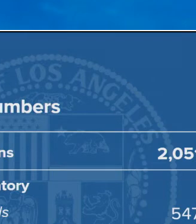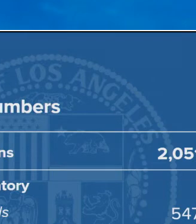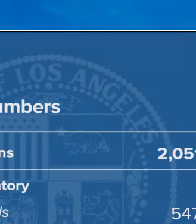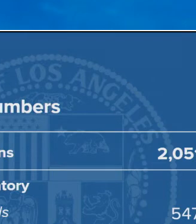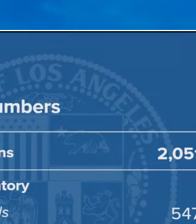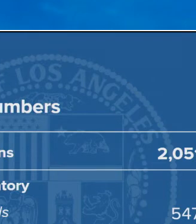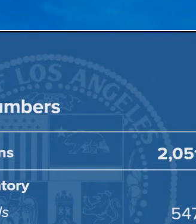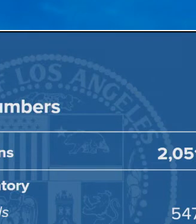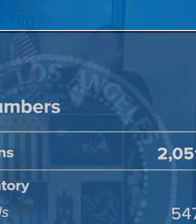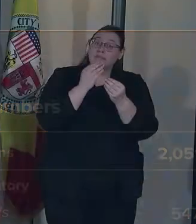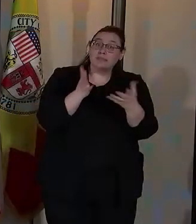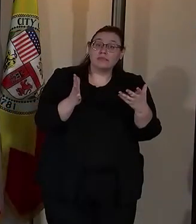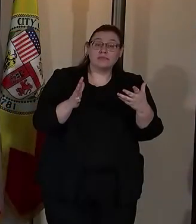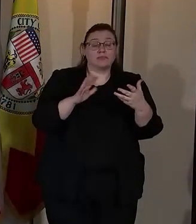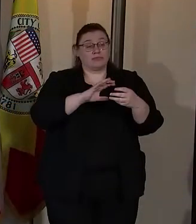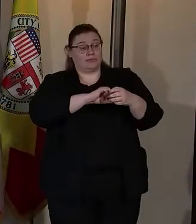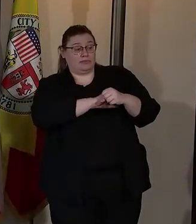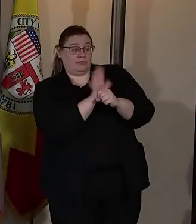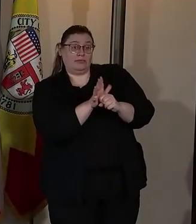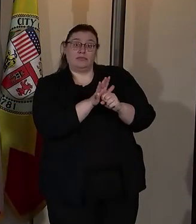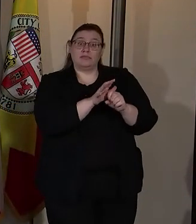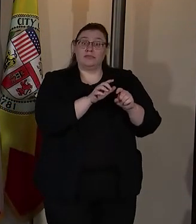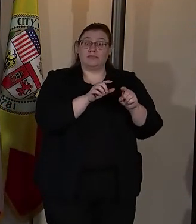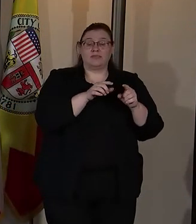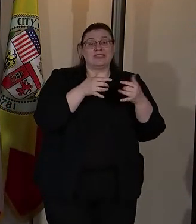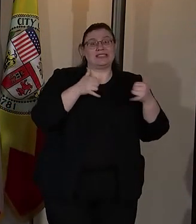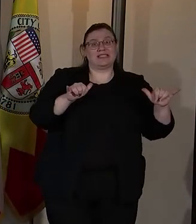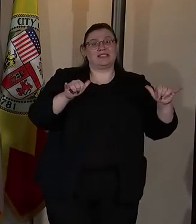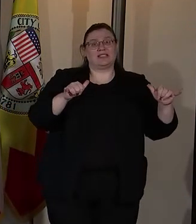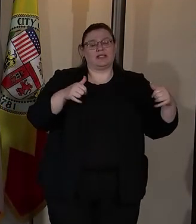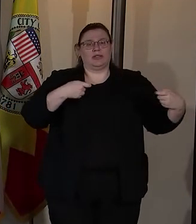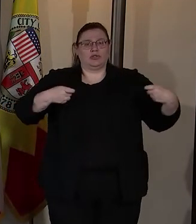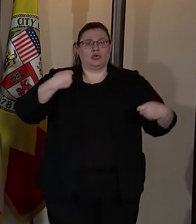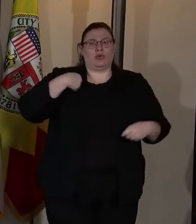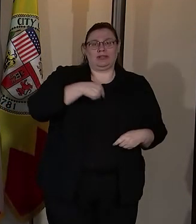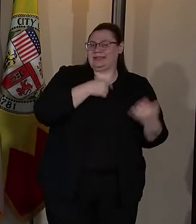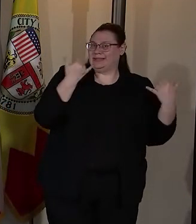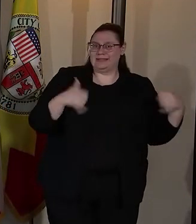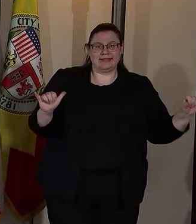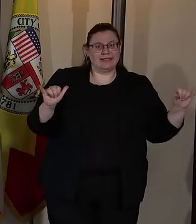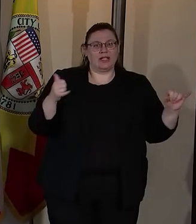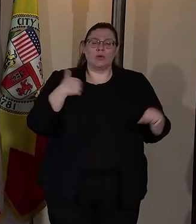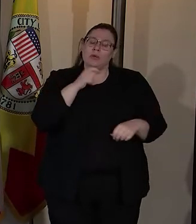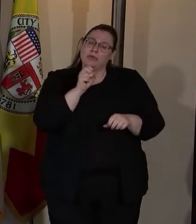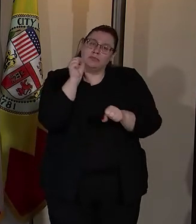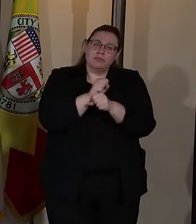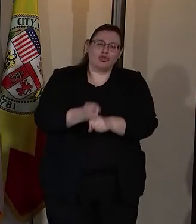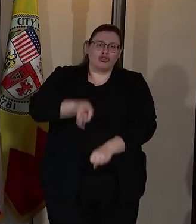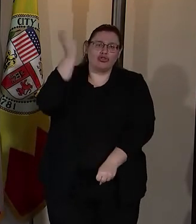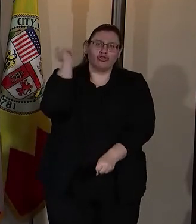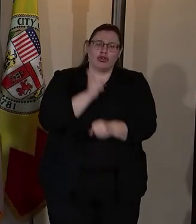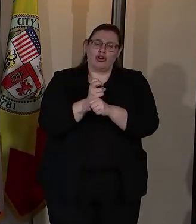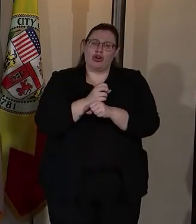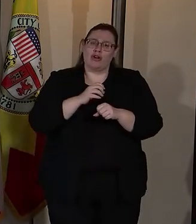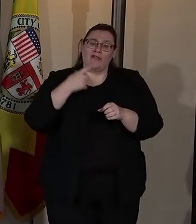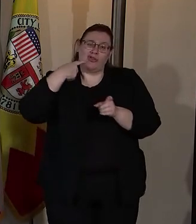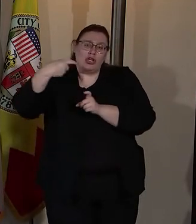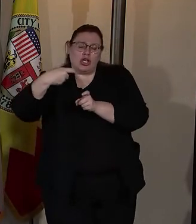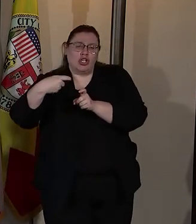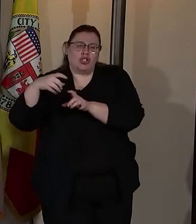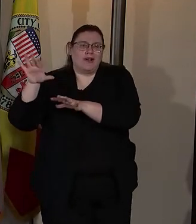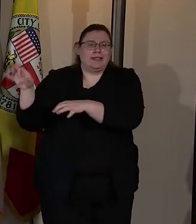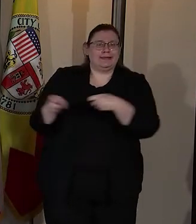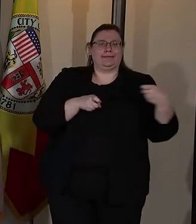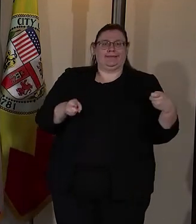is though COVID-19 is still in control so we have to fight with everything we have to wrest control back from